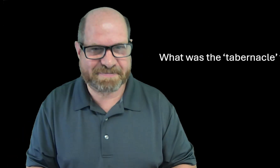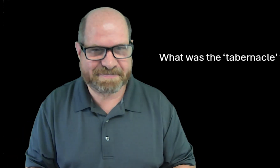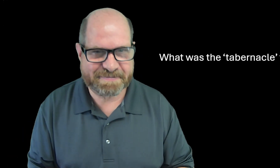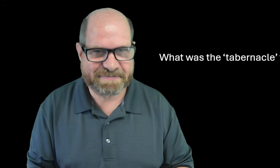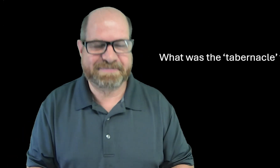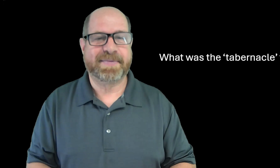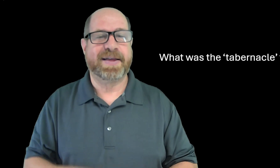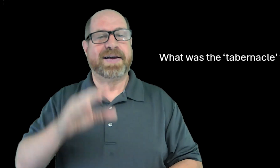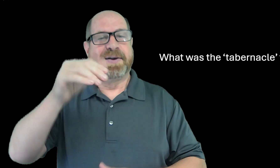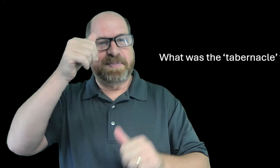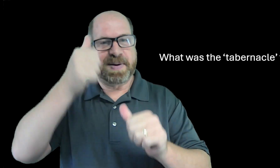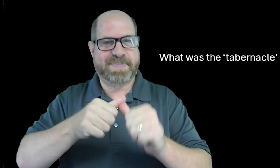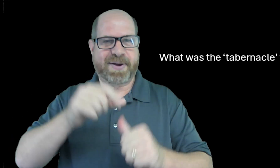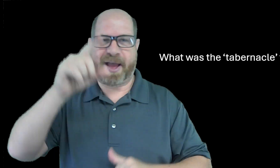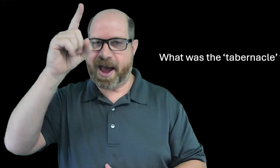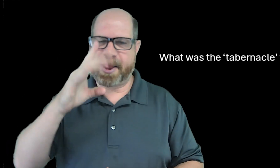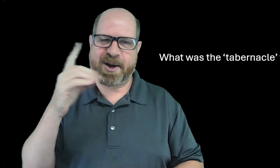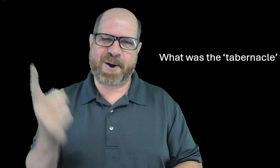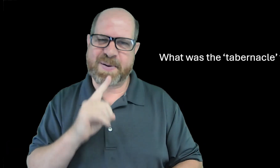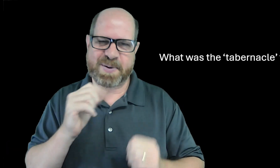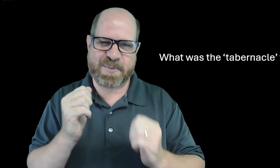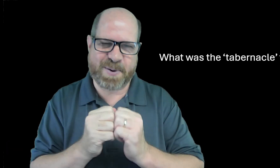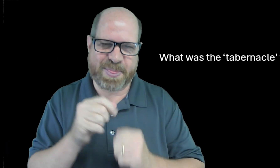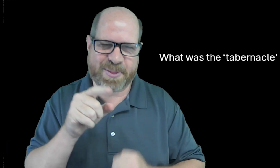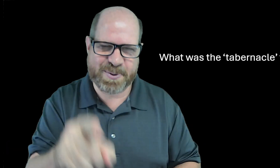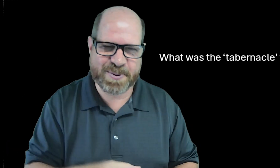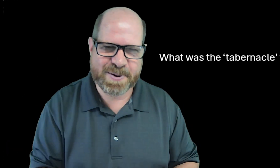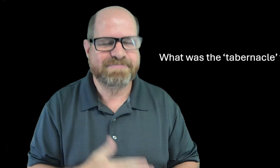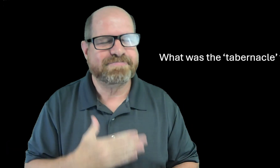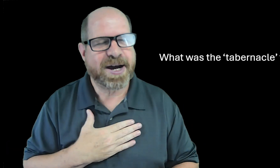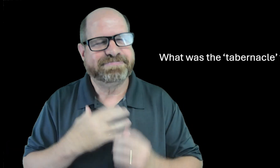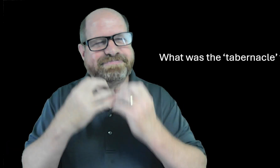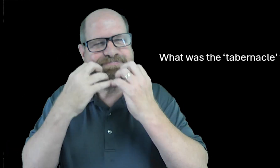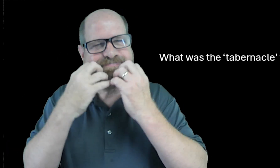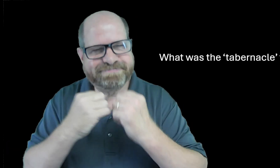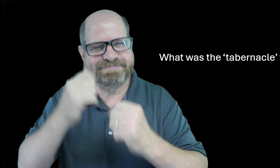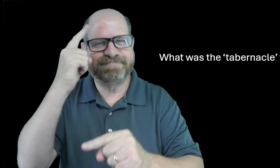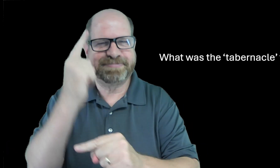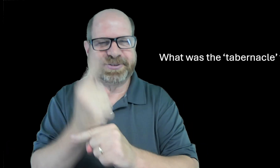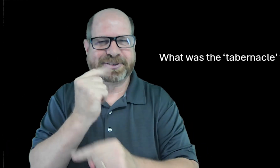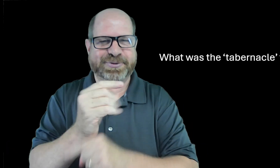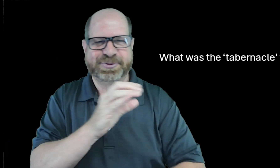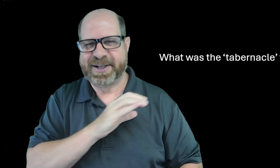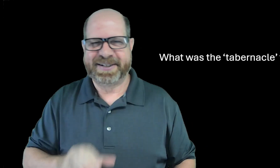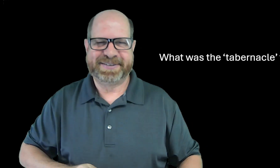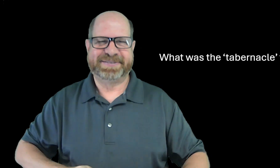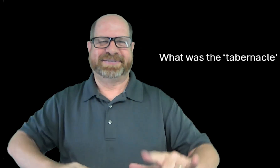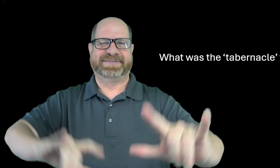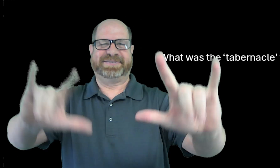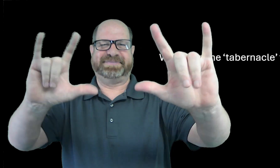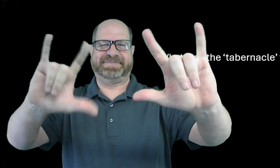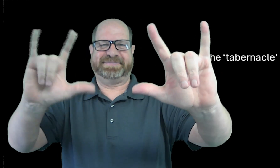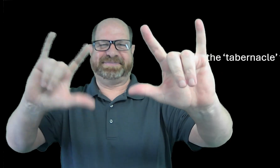you next time remember god will always be with you my precious brothers and sisters in christ bye